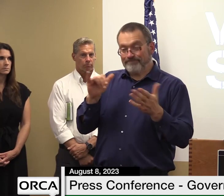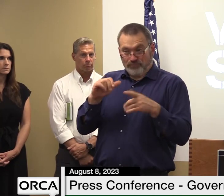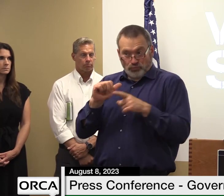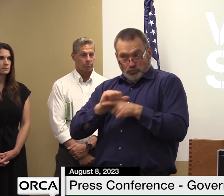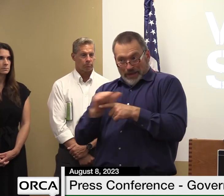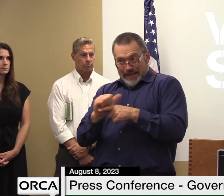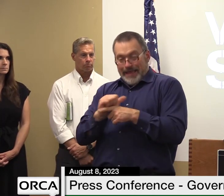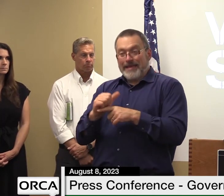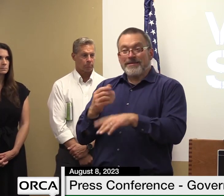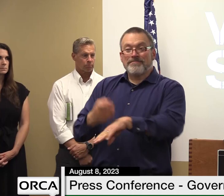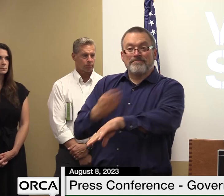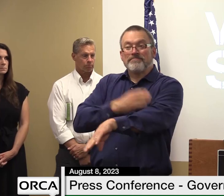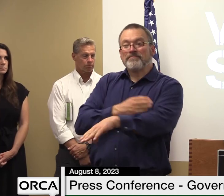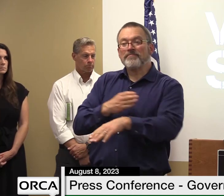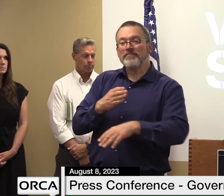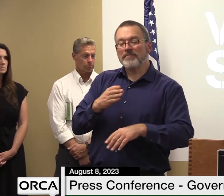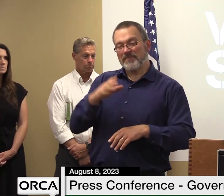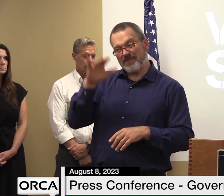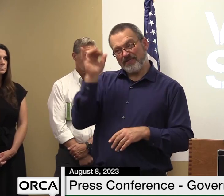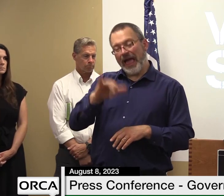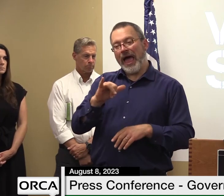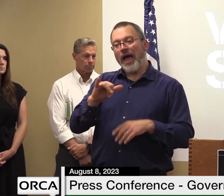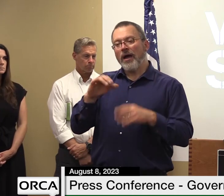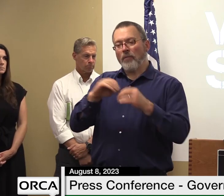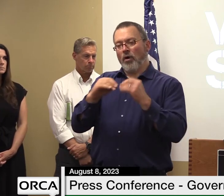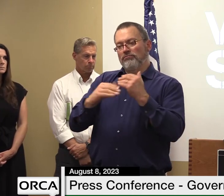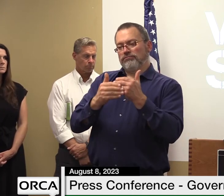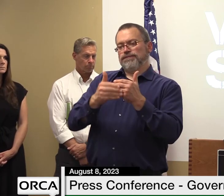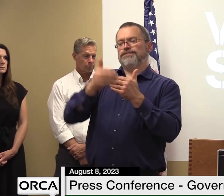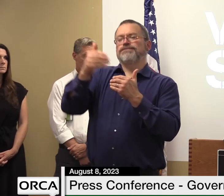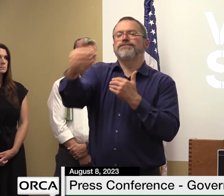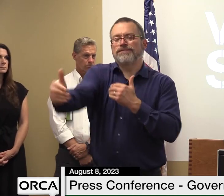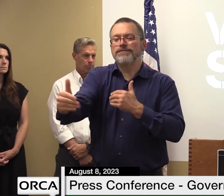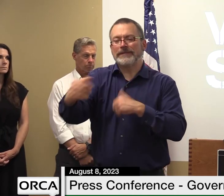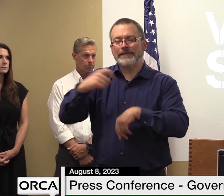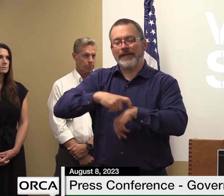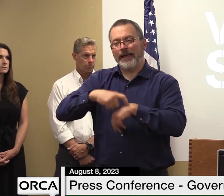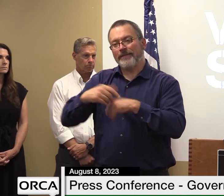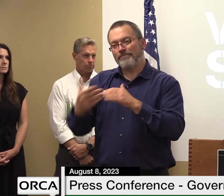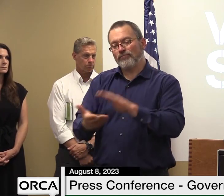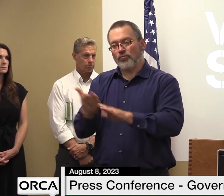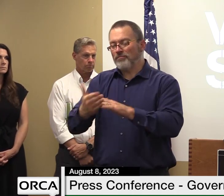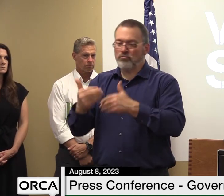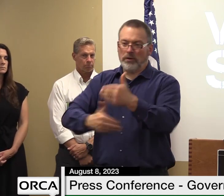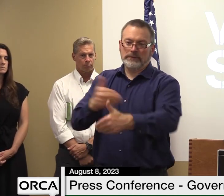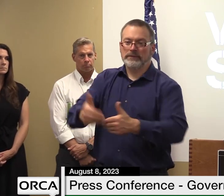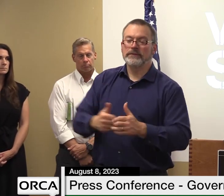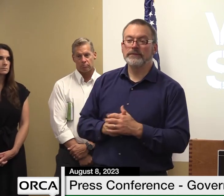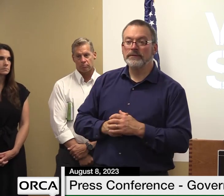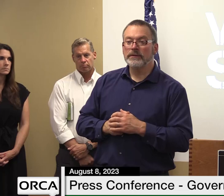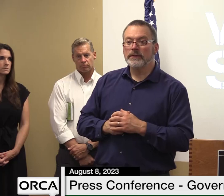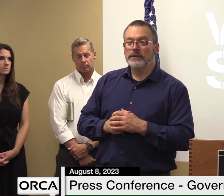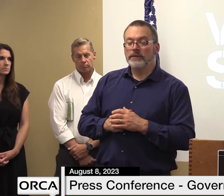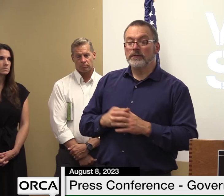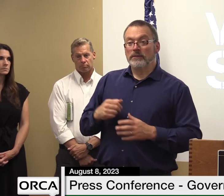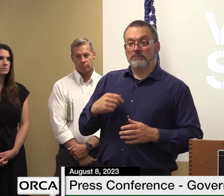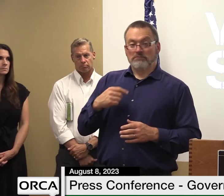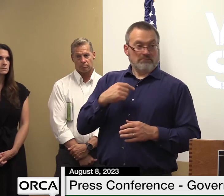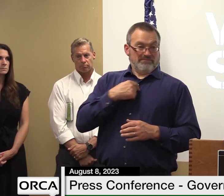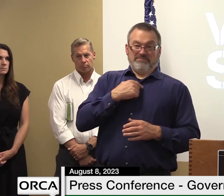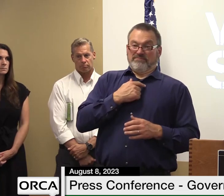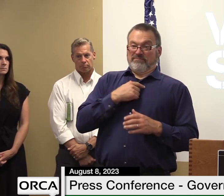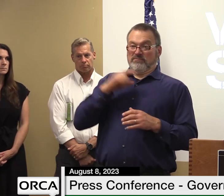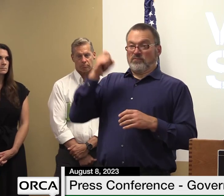to get through this recovery and do all the other things that we need to do as well and it's something we've been highlighting for the last